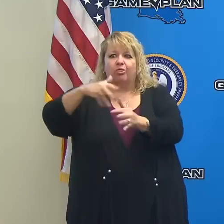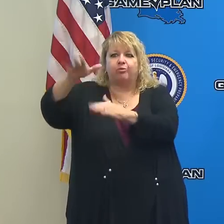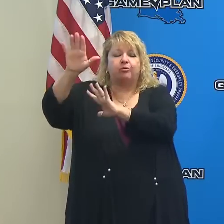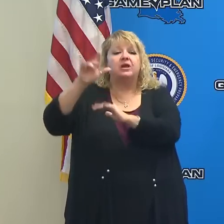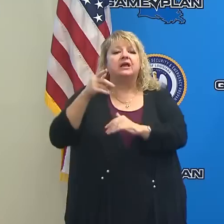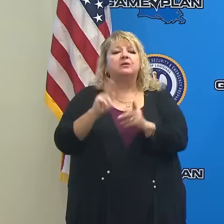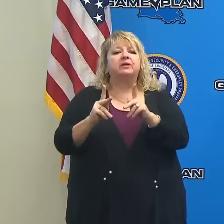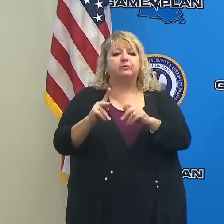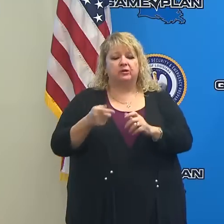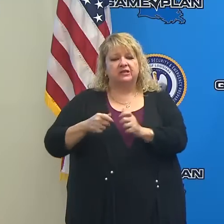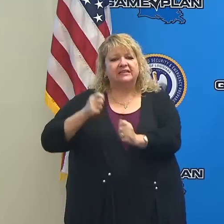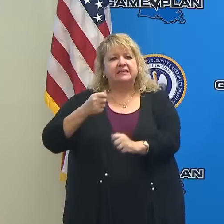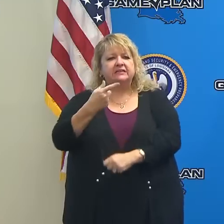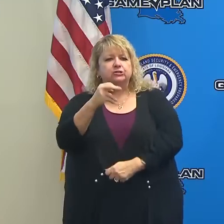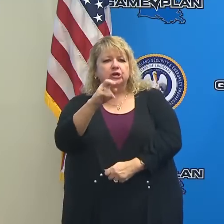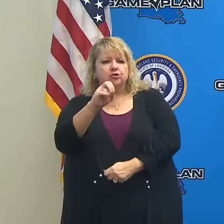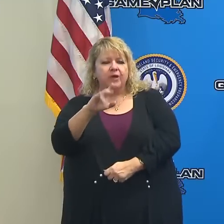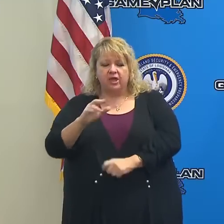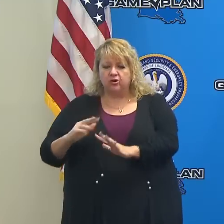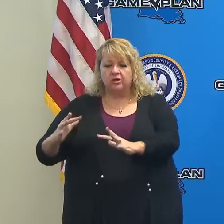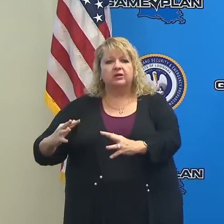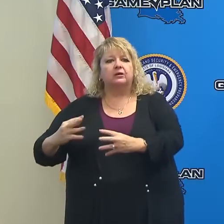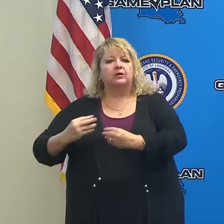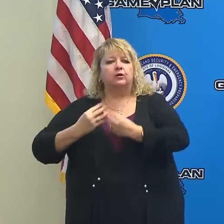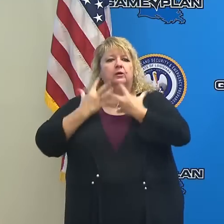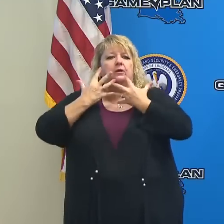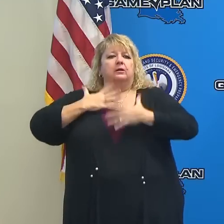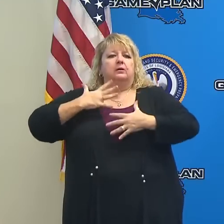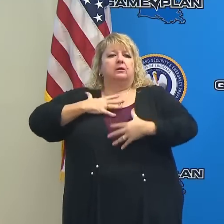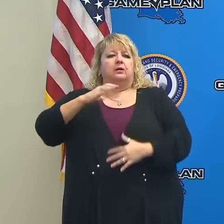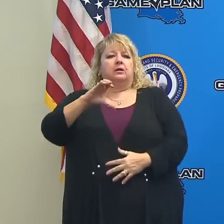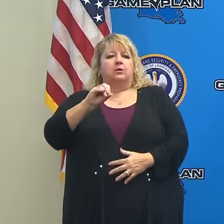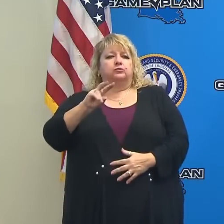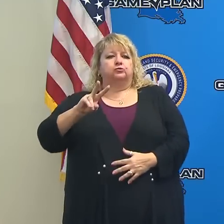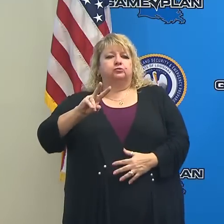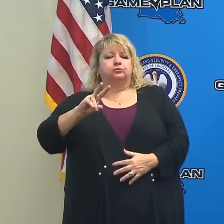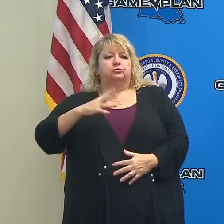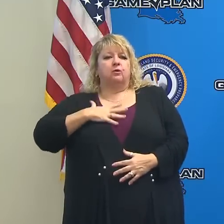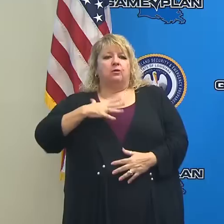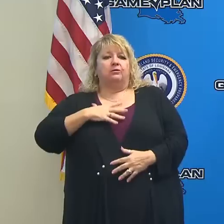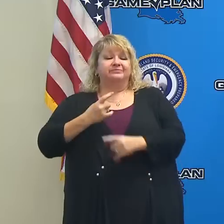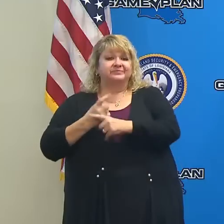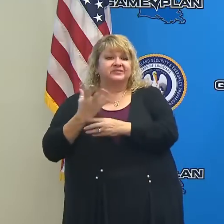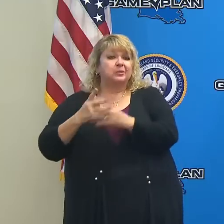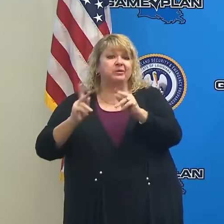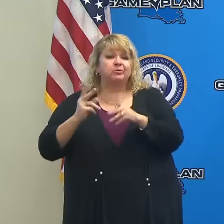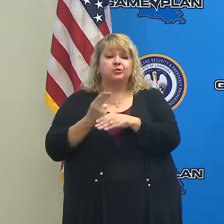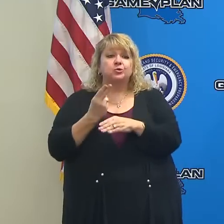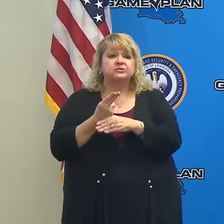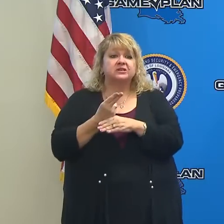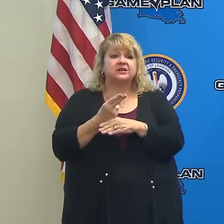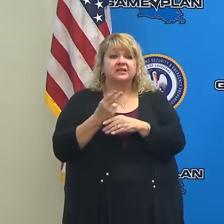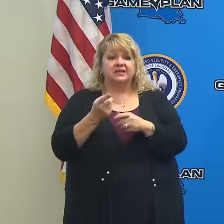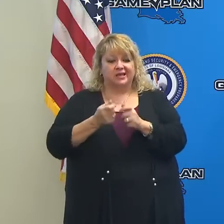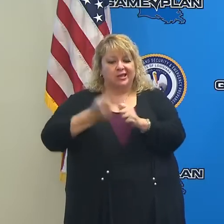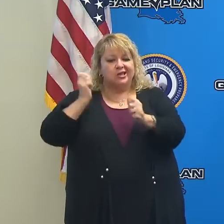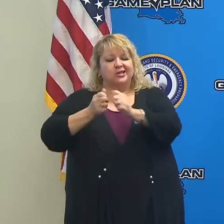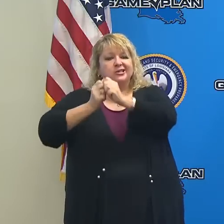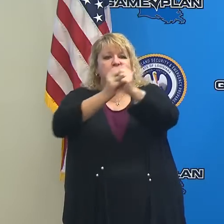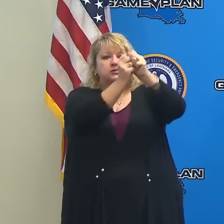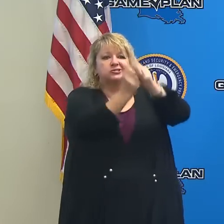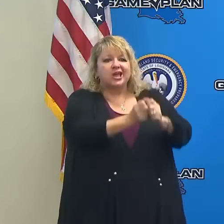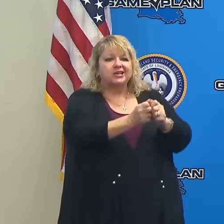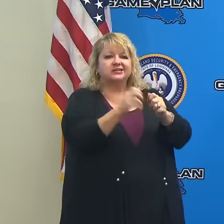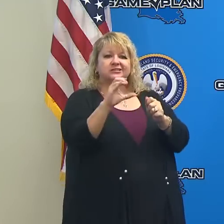monoxide poisoning to people who were using chainsaws and on